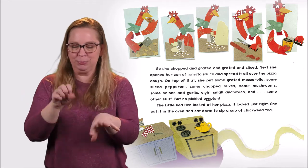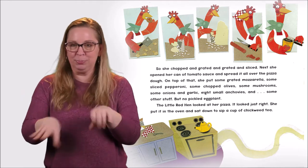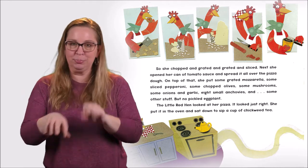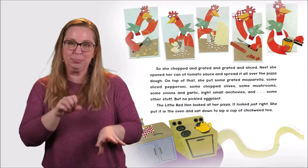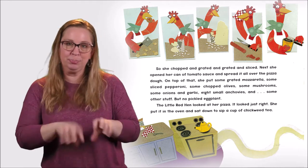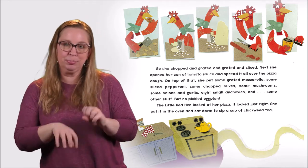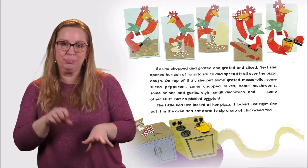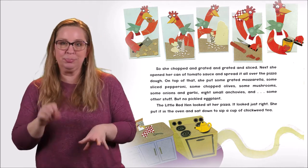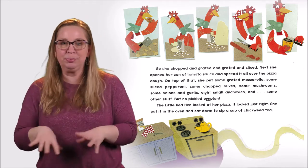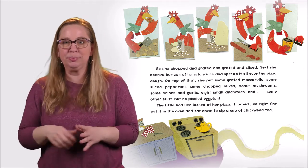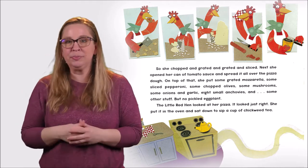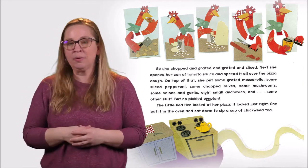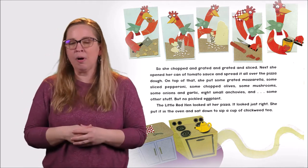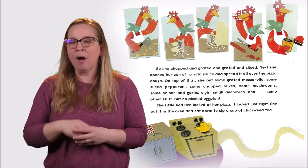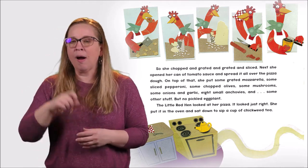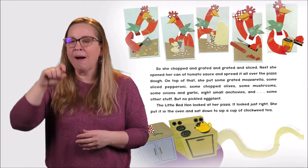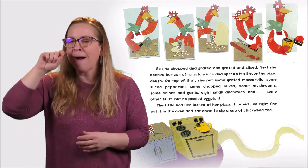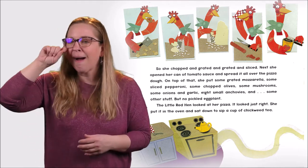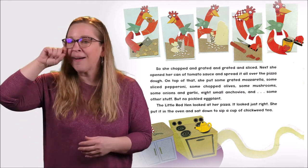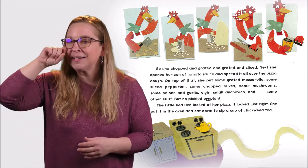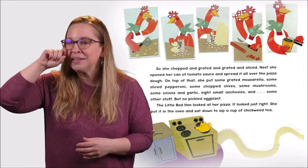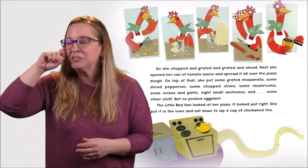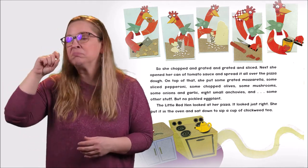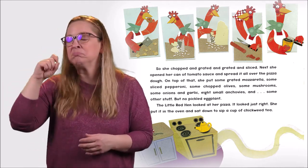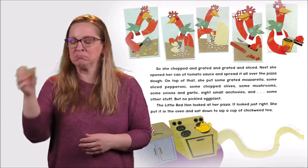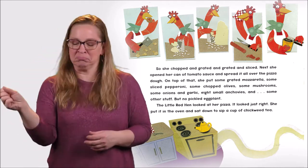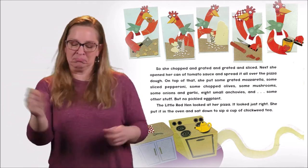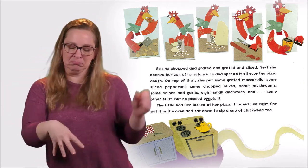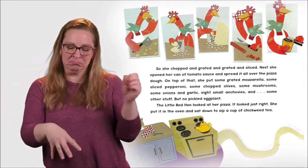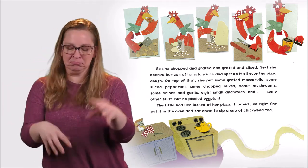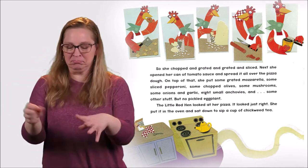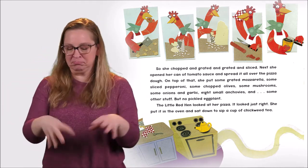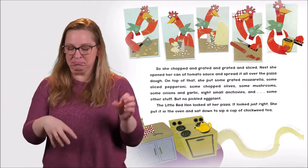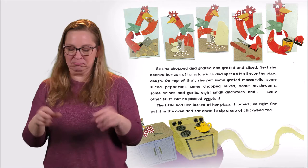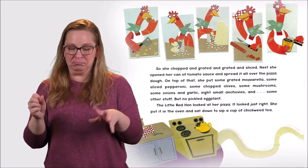some onions, and garlic.